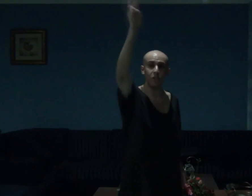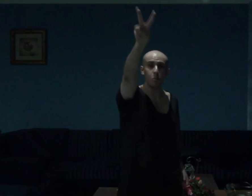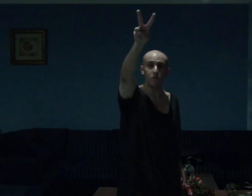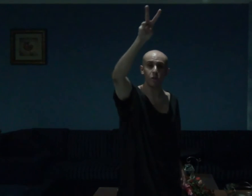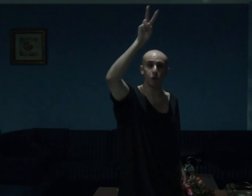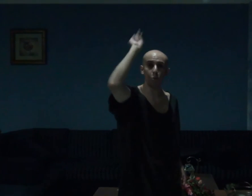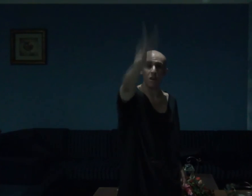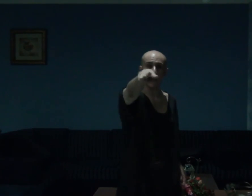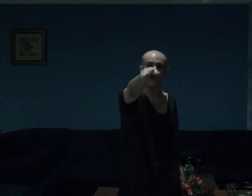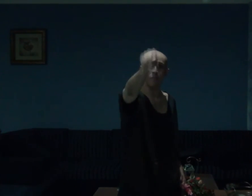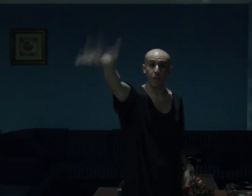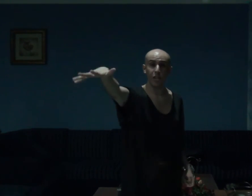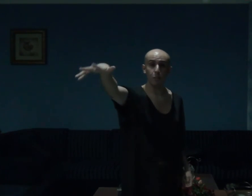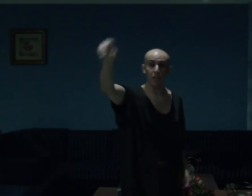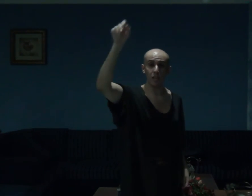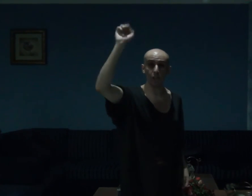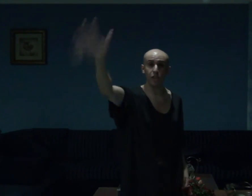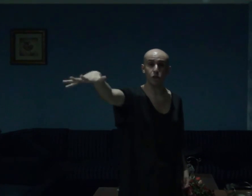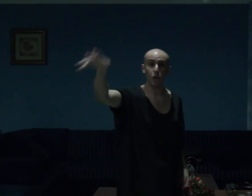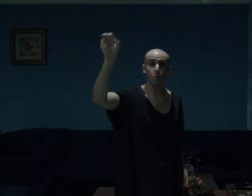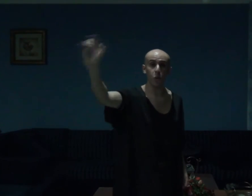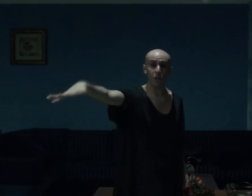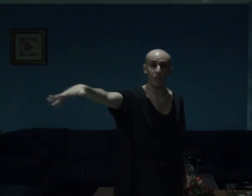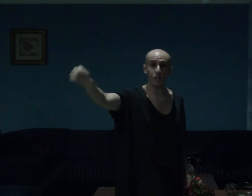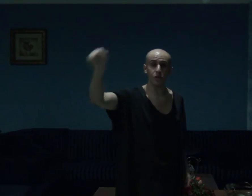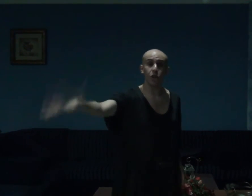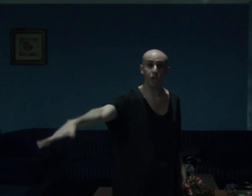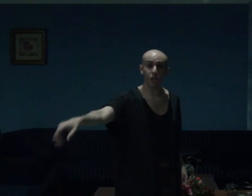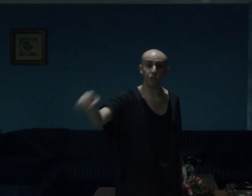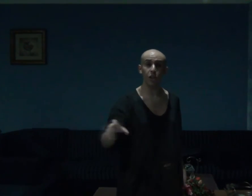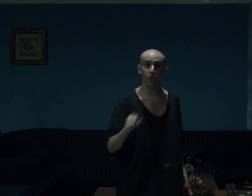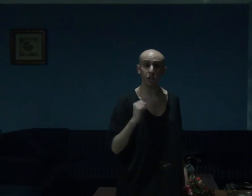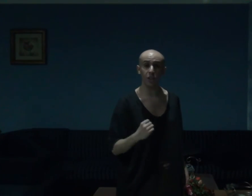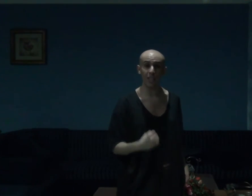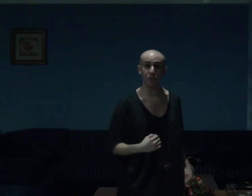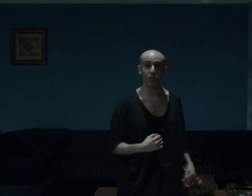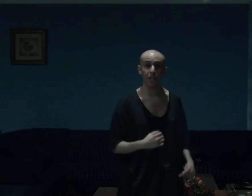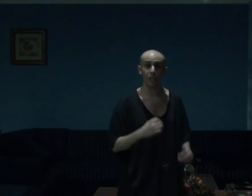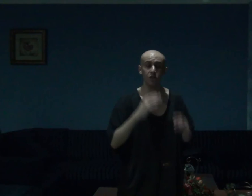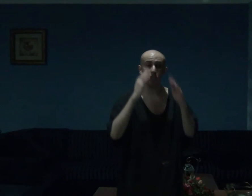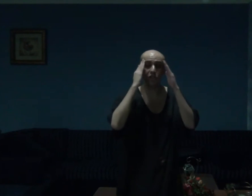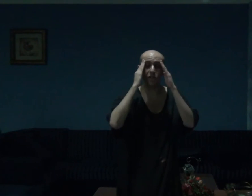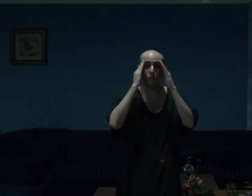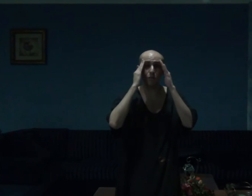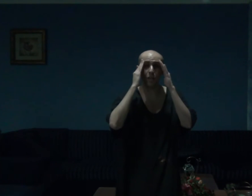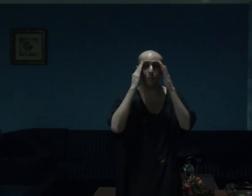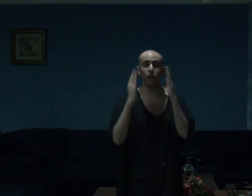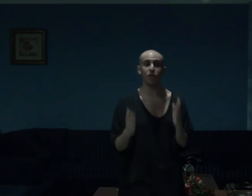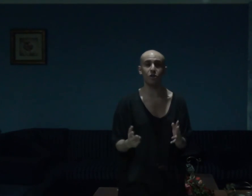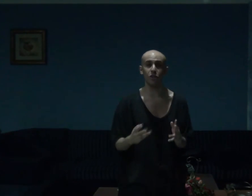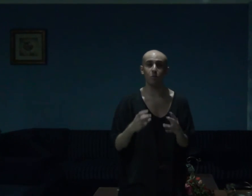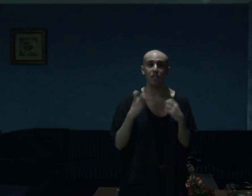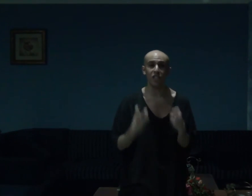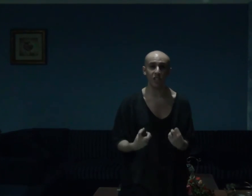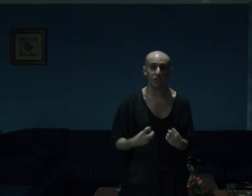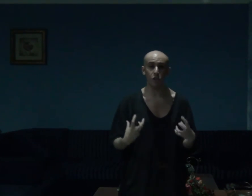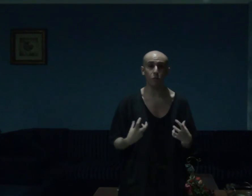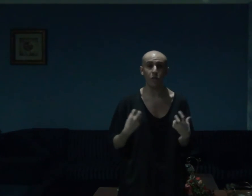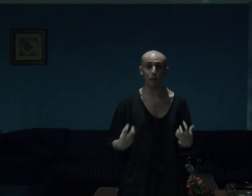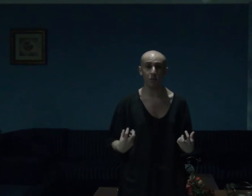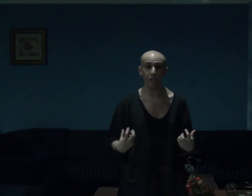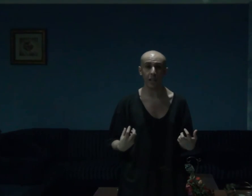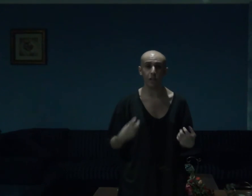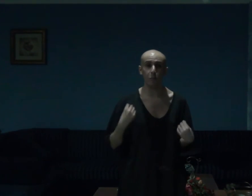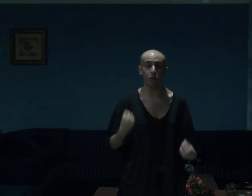At number 2 we have Frank Miller and Tom Wheeler's Cursed, Cursed guys and gals is so damn awesome and yet